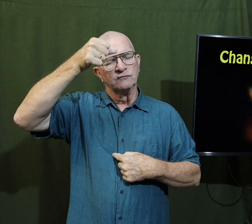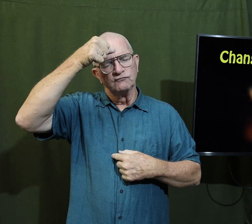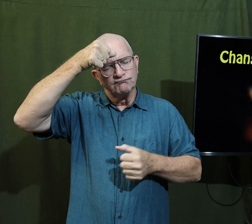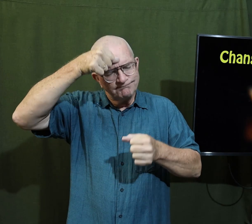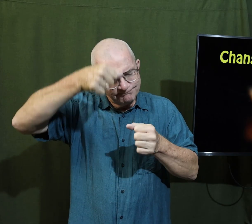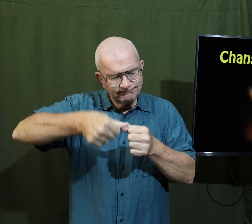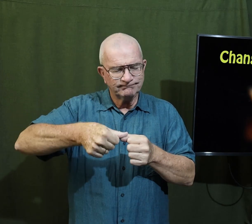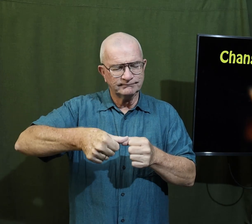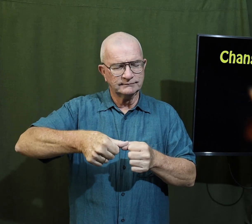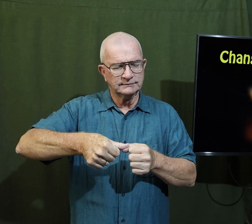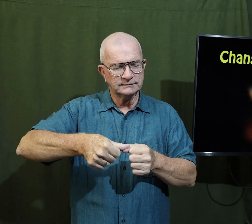we would remember,